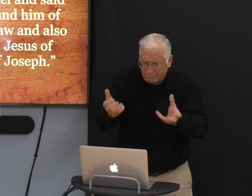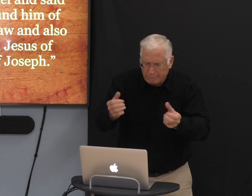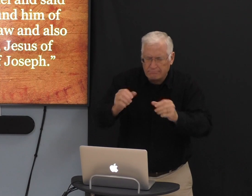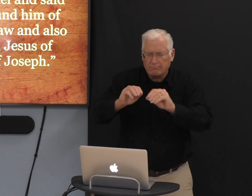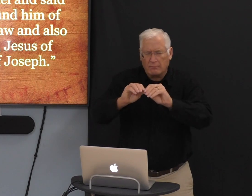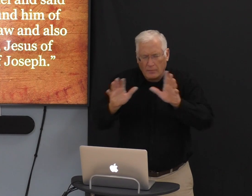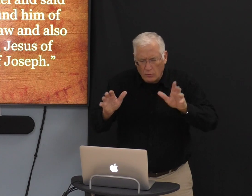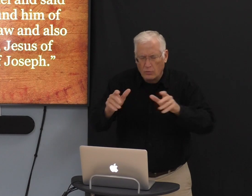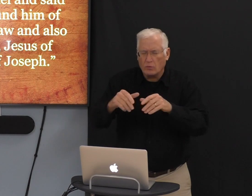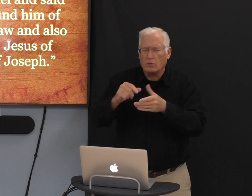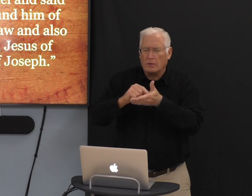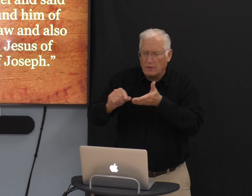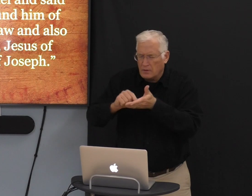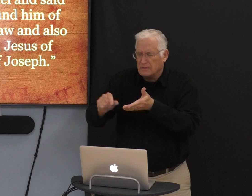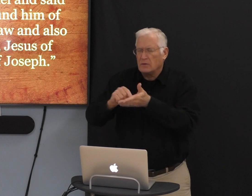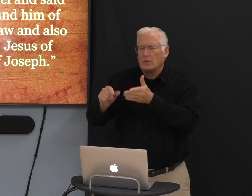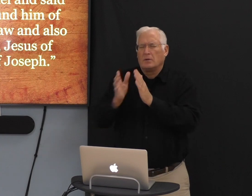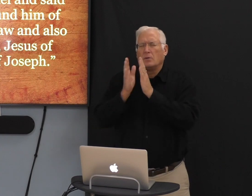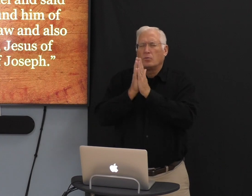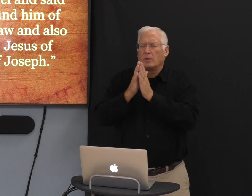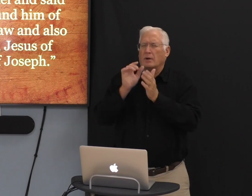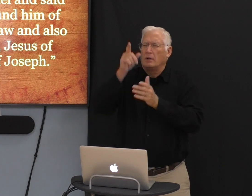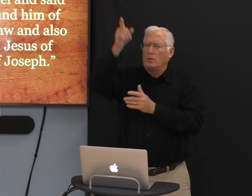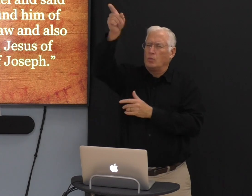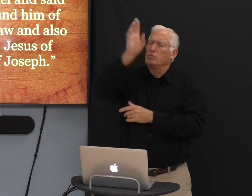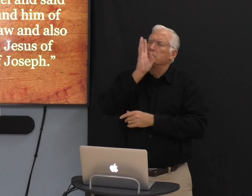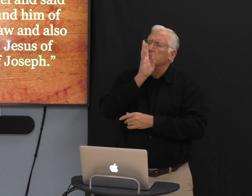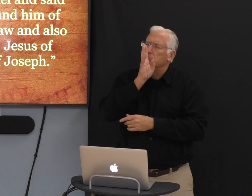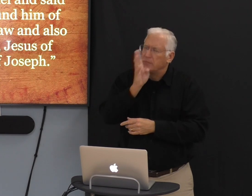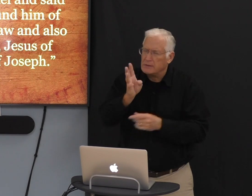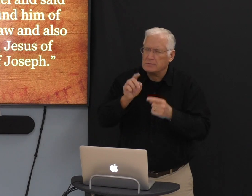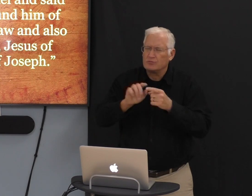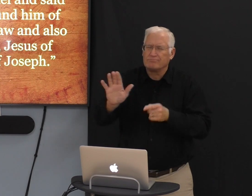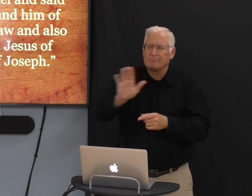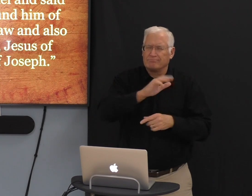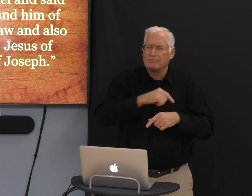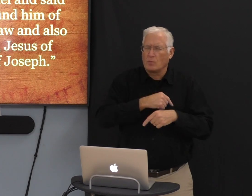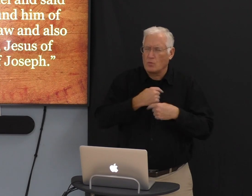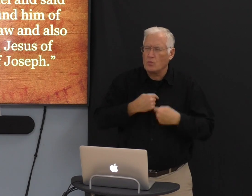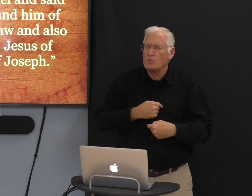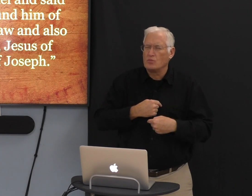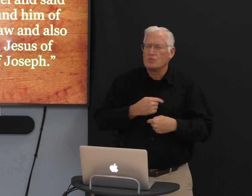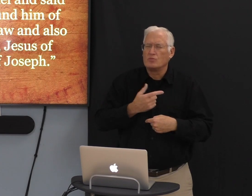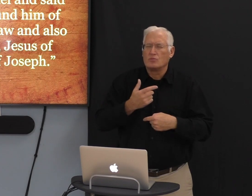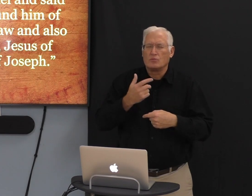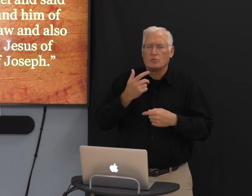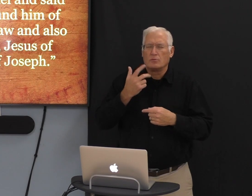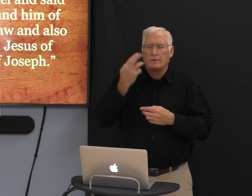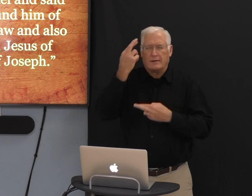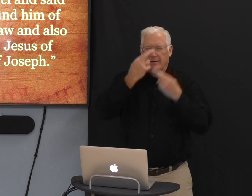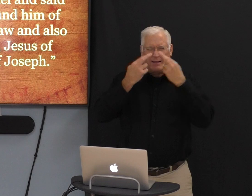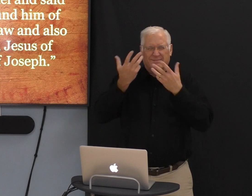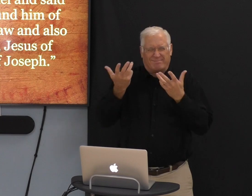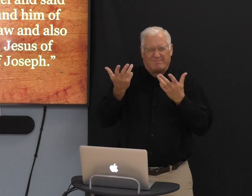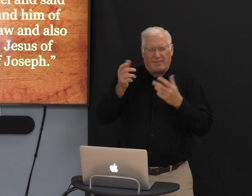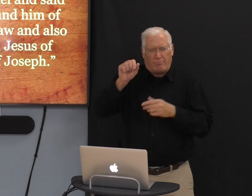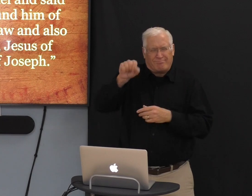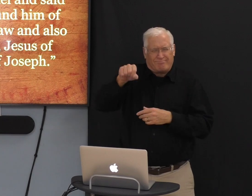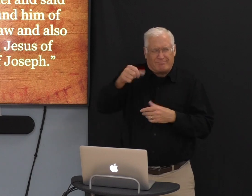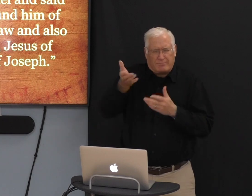Please help me sign clearly, Lord, in the scriptures that you will speak to our hearts. And help us